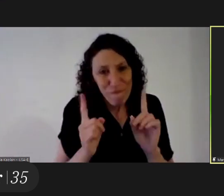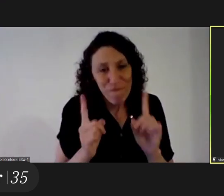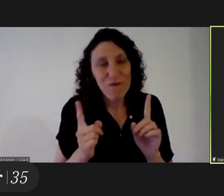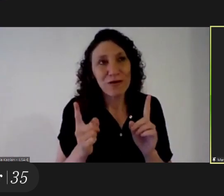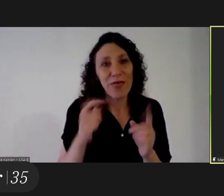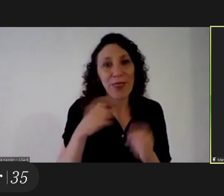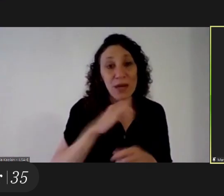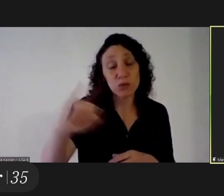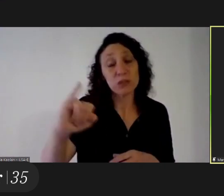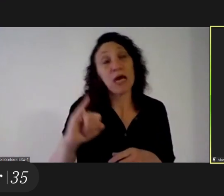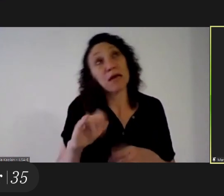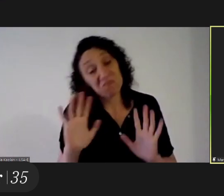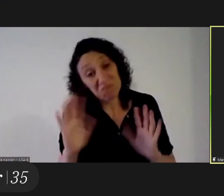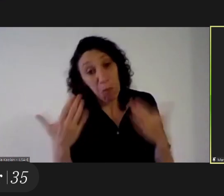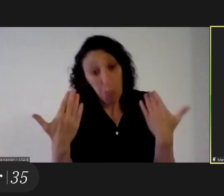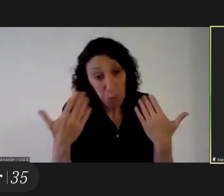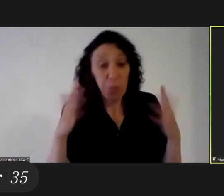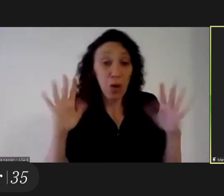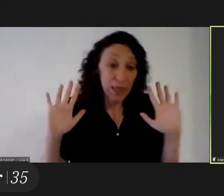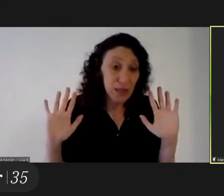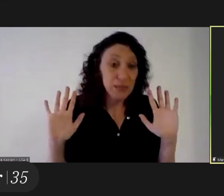um denouncing stereotypes